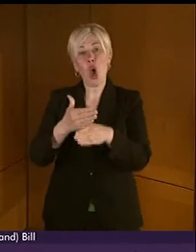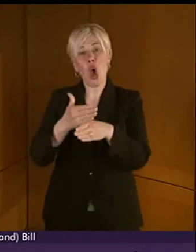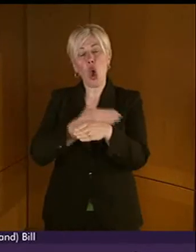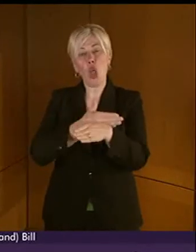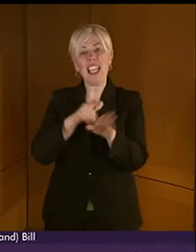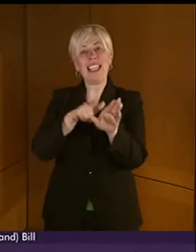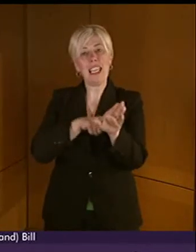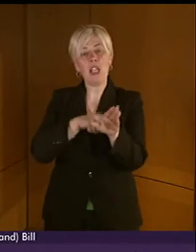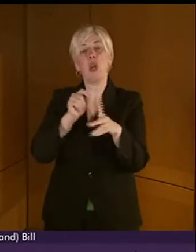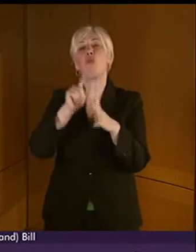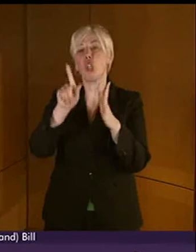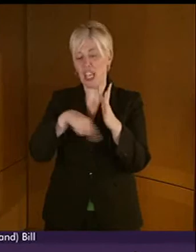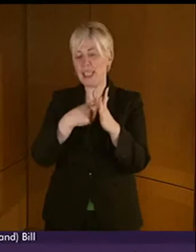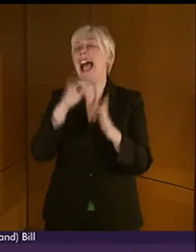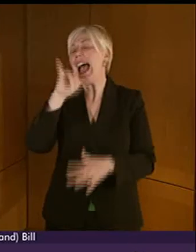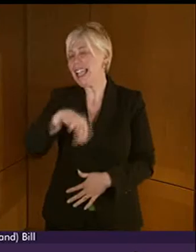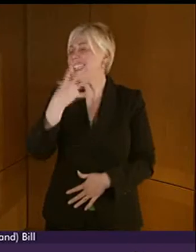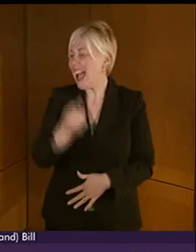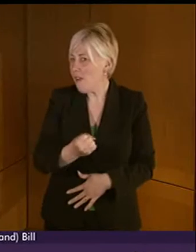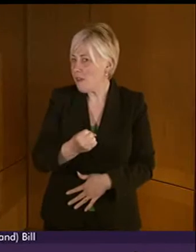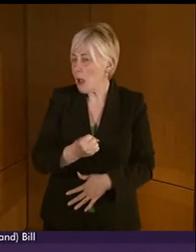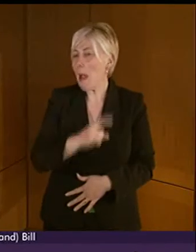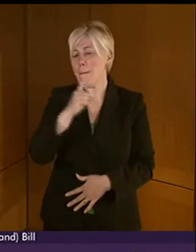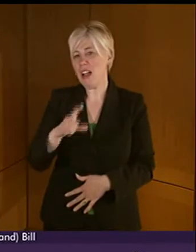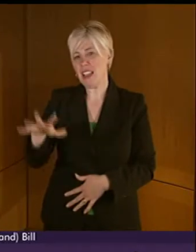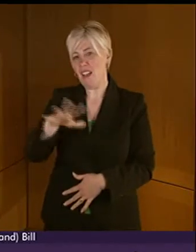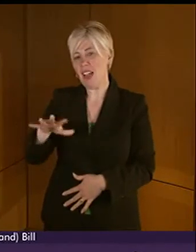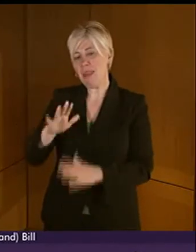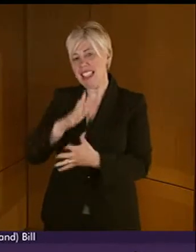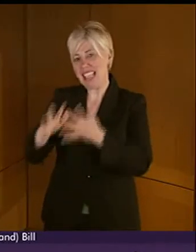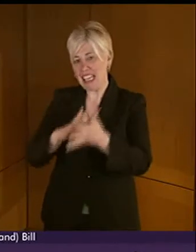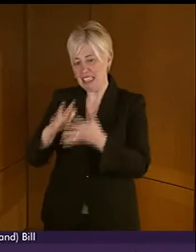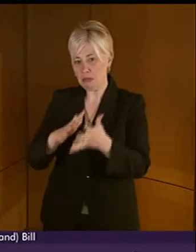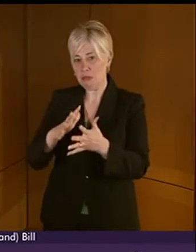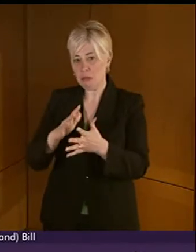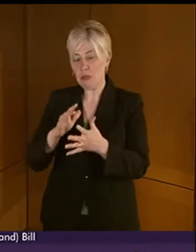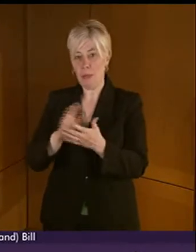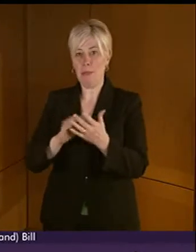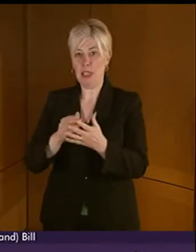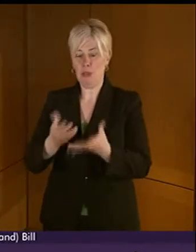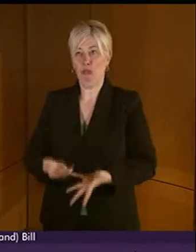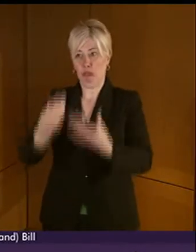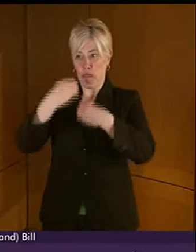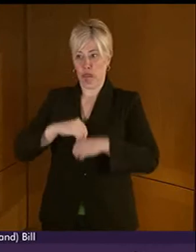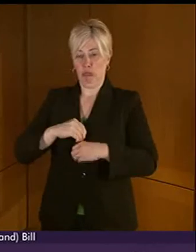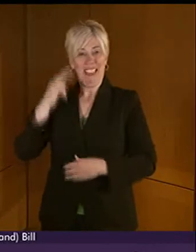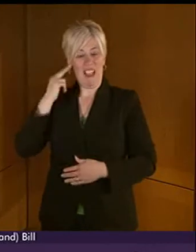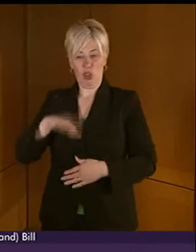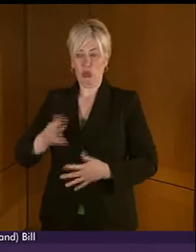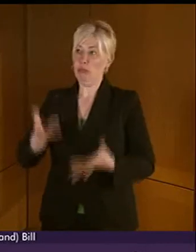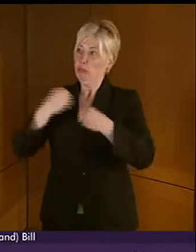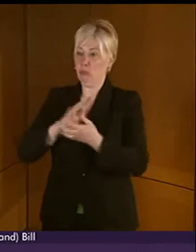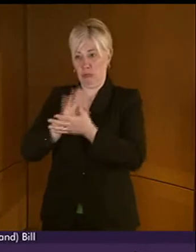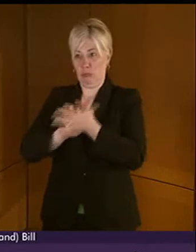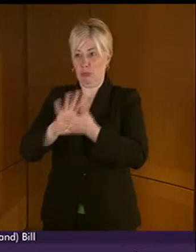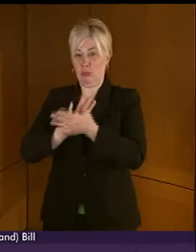project. So, not only has family sign language provision improved vocabulary for deaf children, but